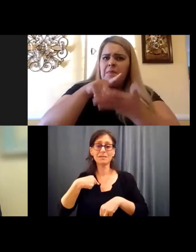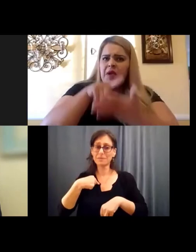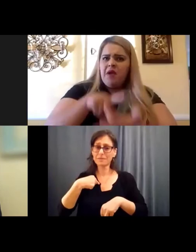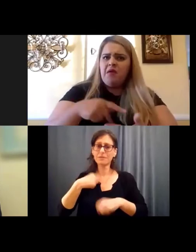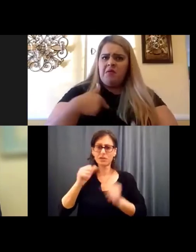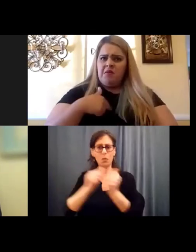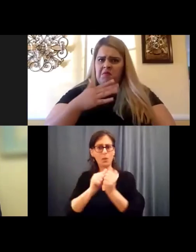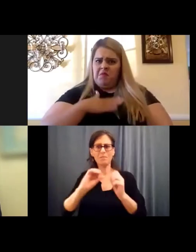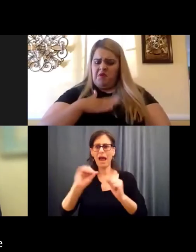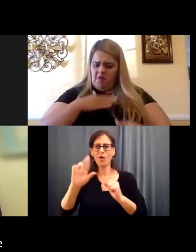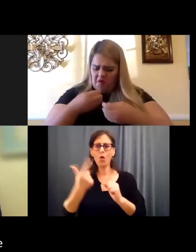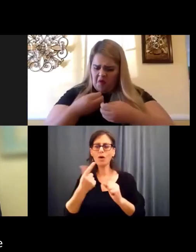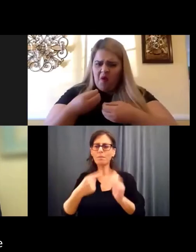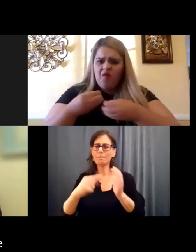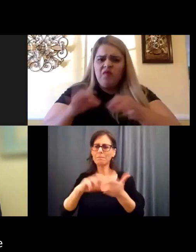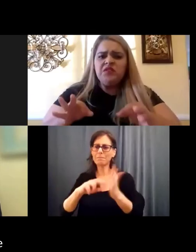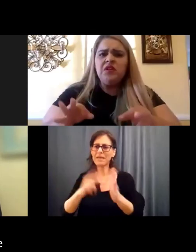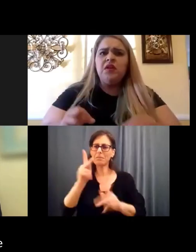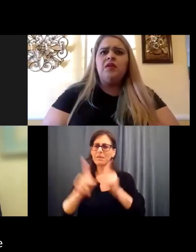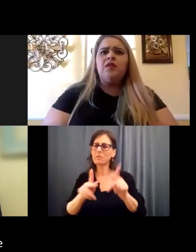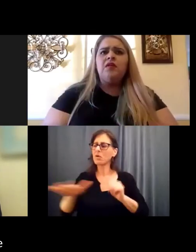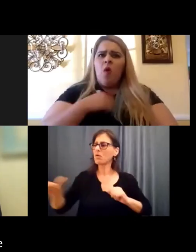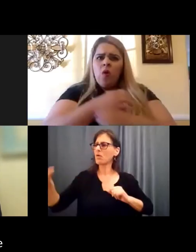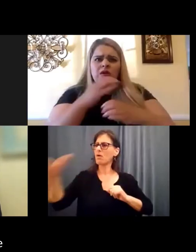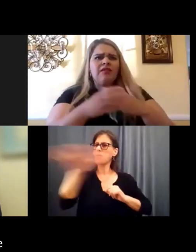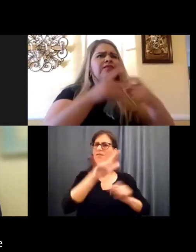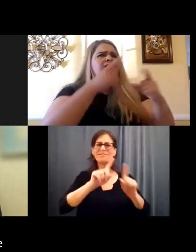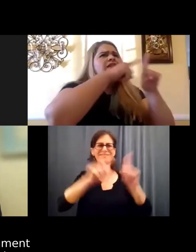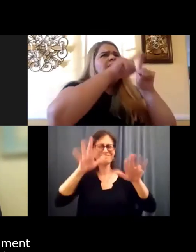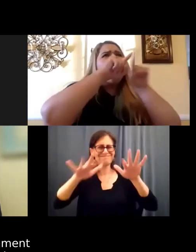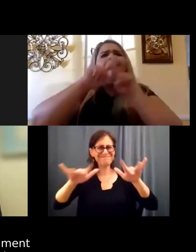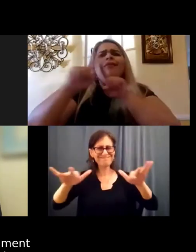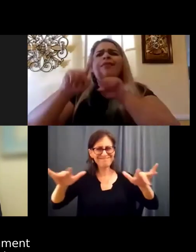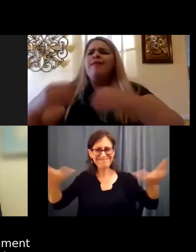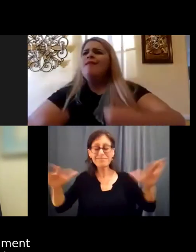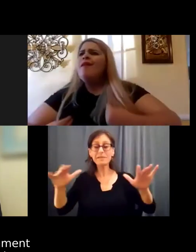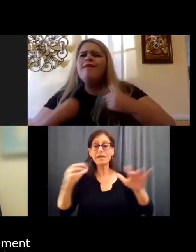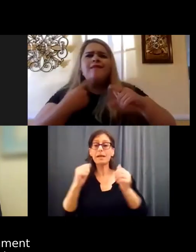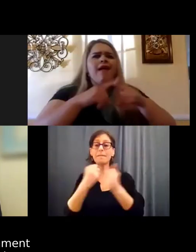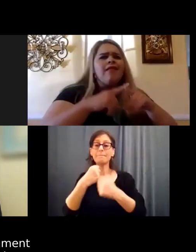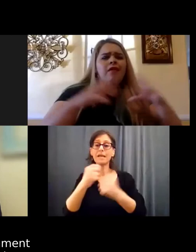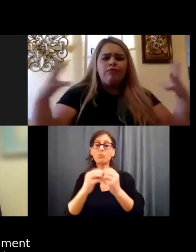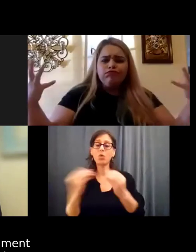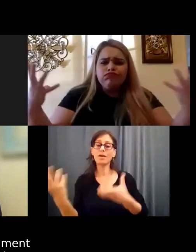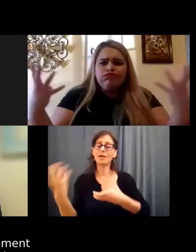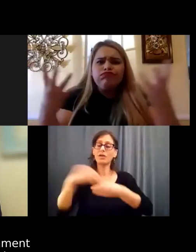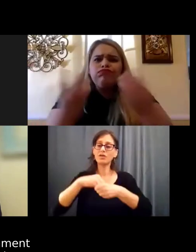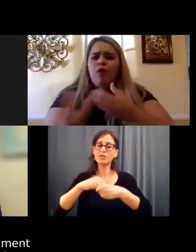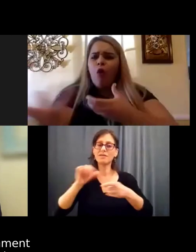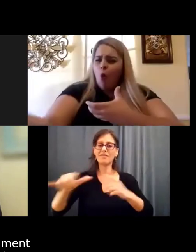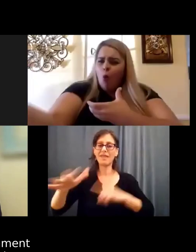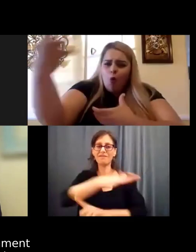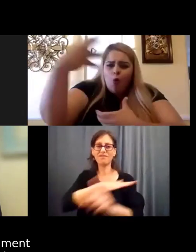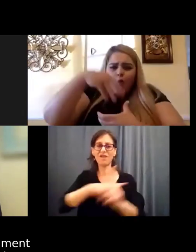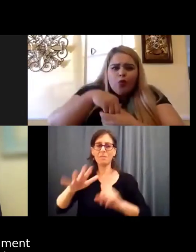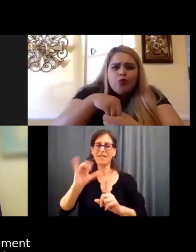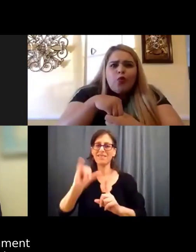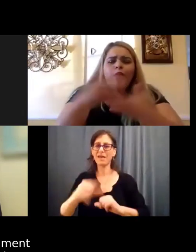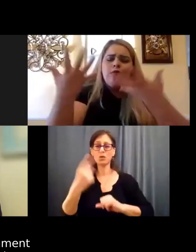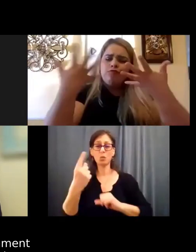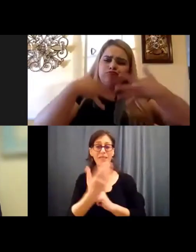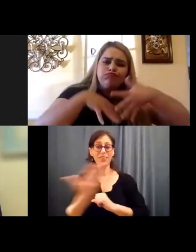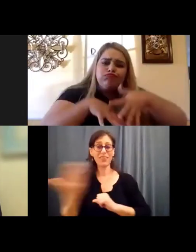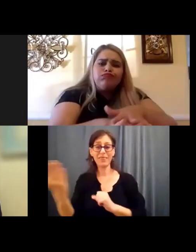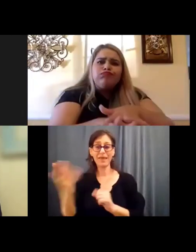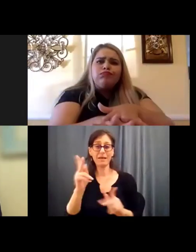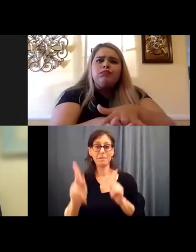about just bringing individuals from all walks of life together and create a more inclusive environment. Um, that's one of the things that